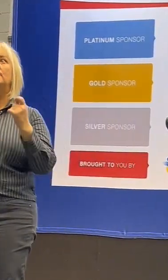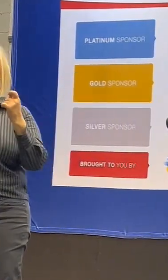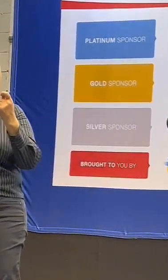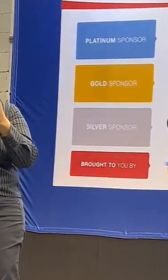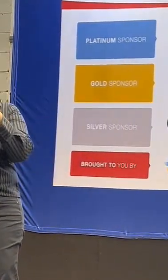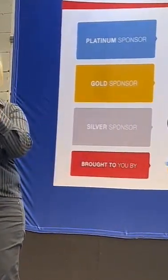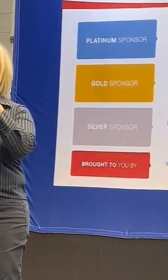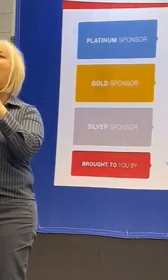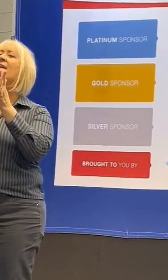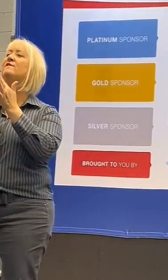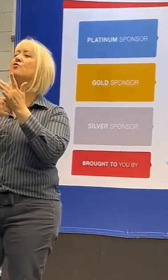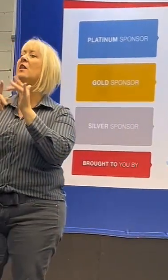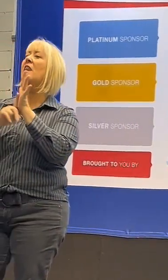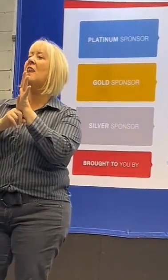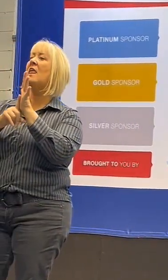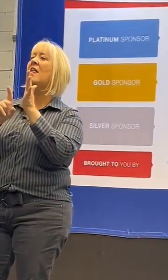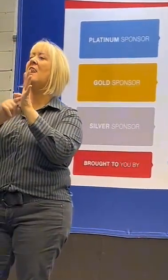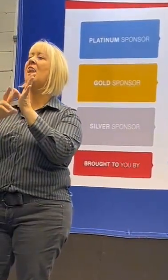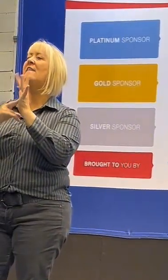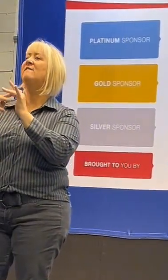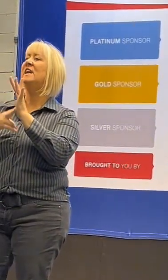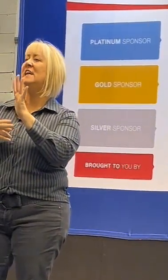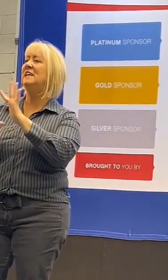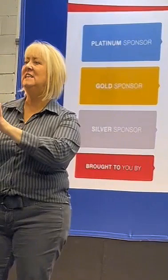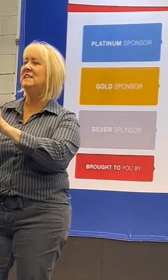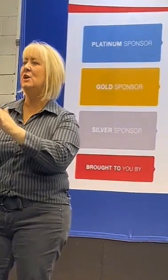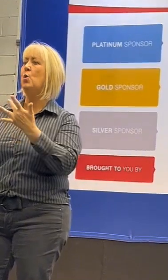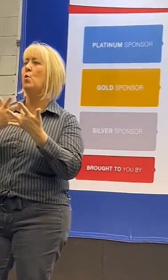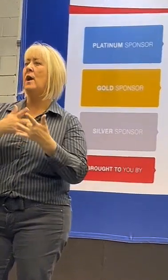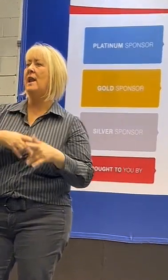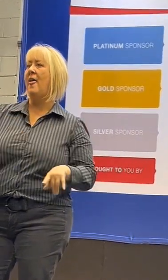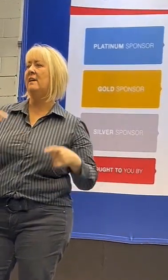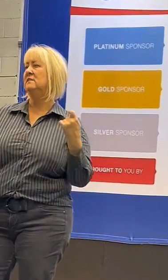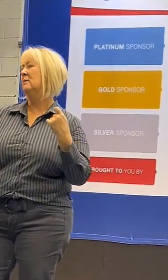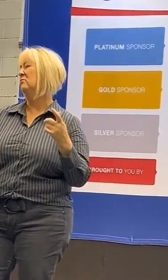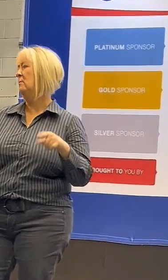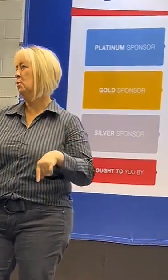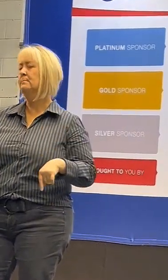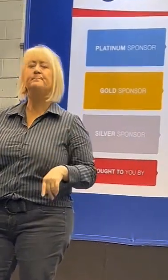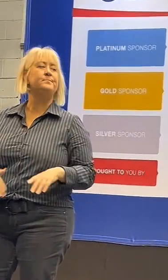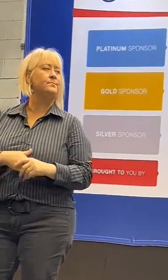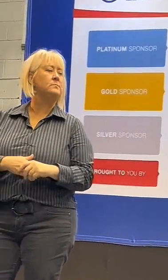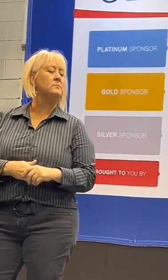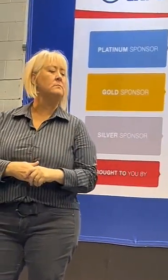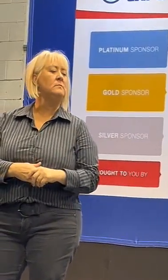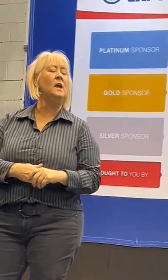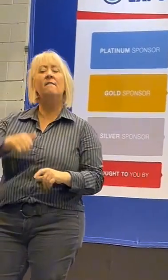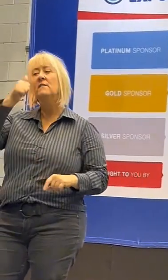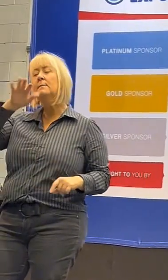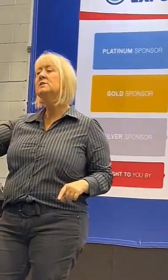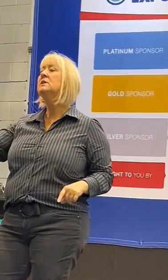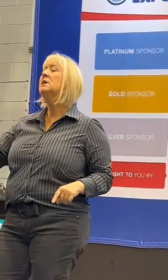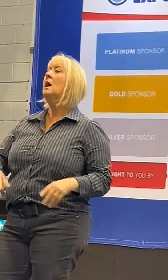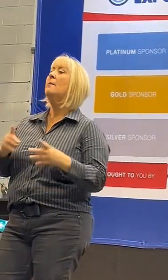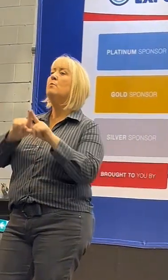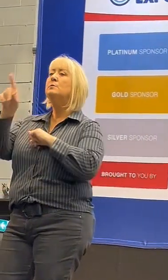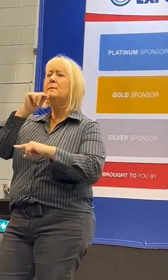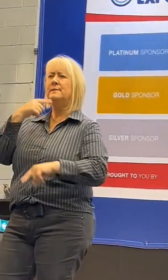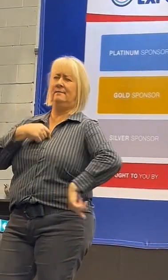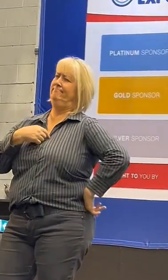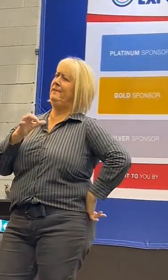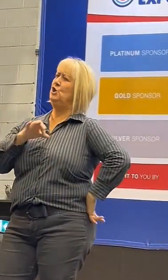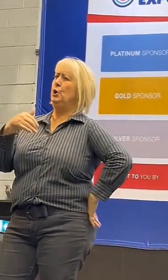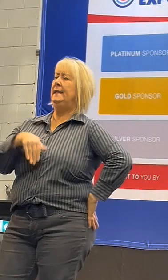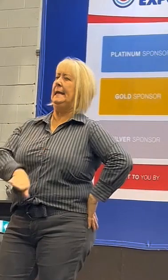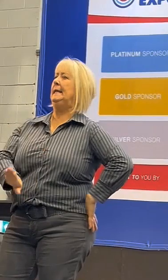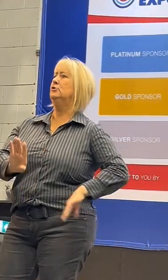or Yolanda Thieke. In 2024, most people might say, it's not in Australia, that's what